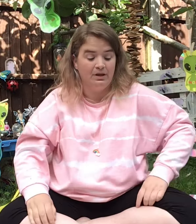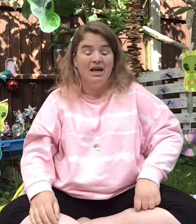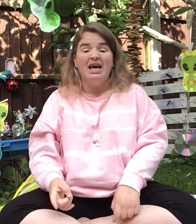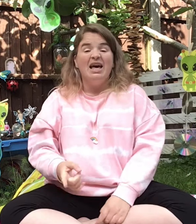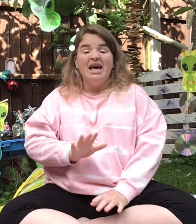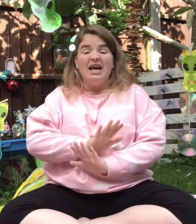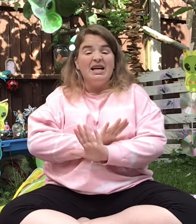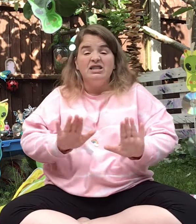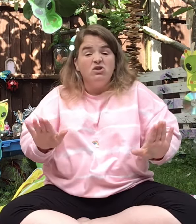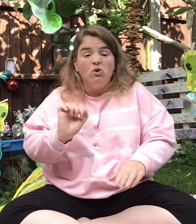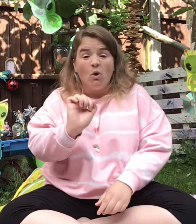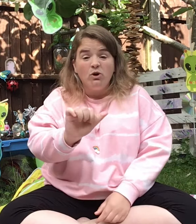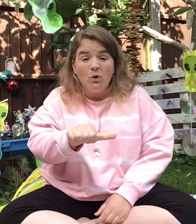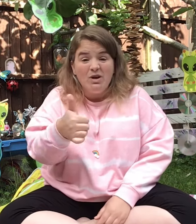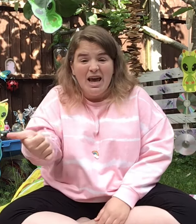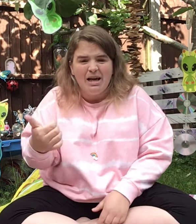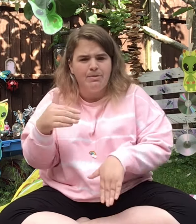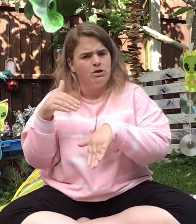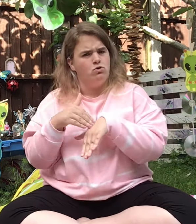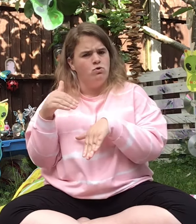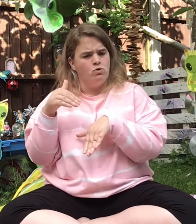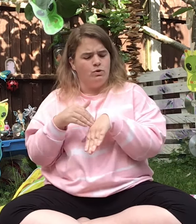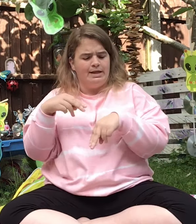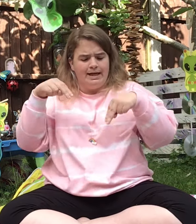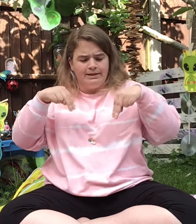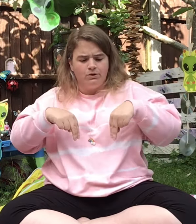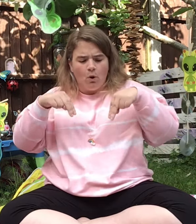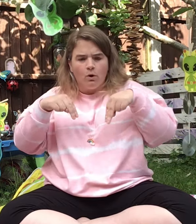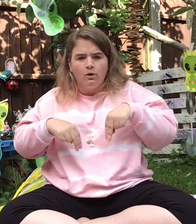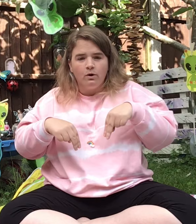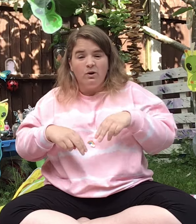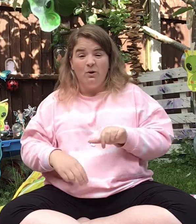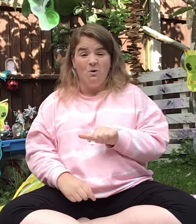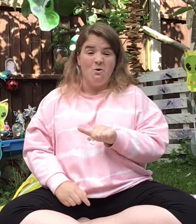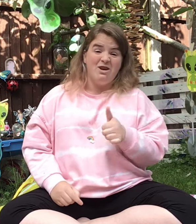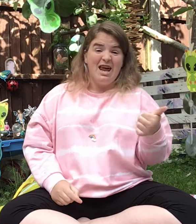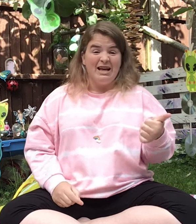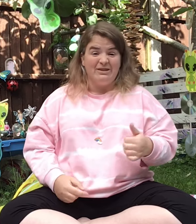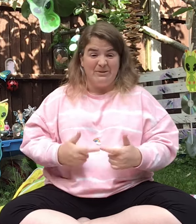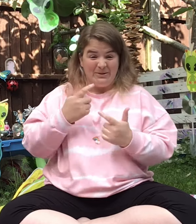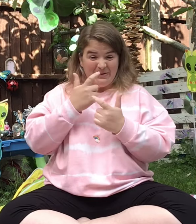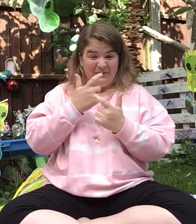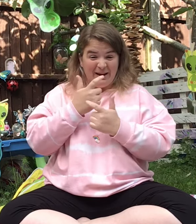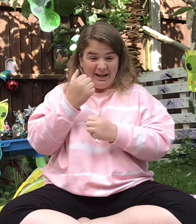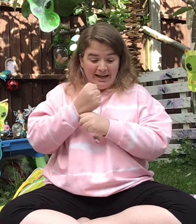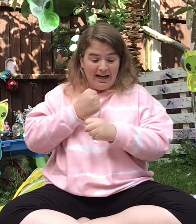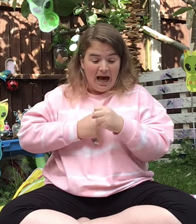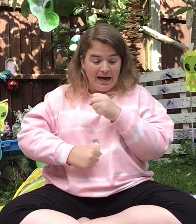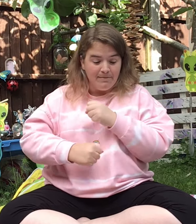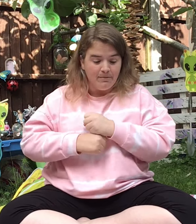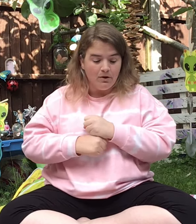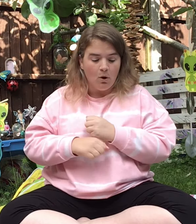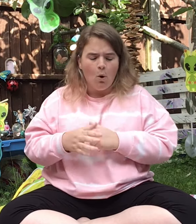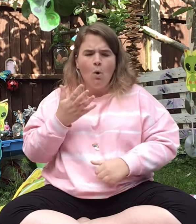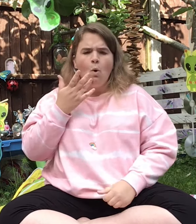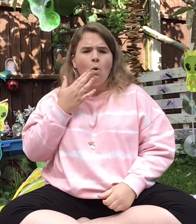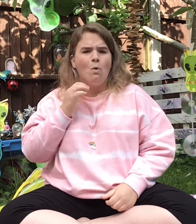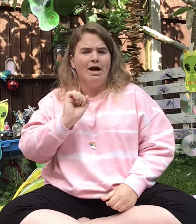It's not your neighbour's naughty dog or next door's funny game. Trampoline, when